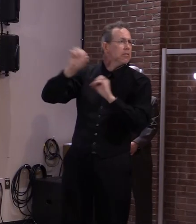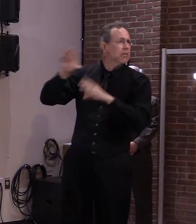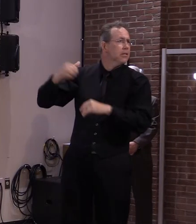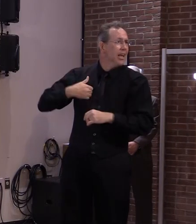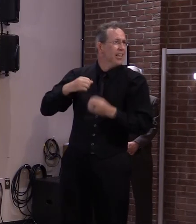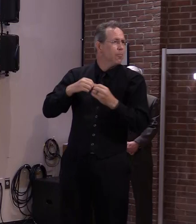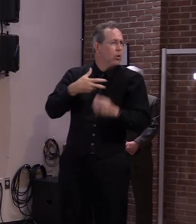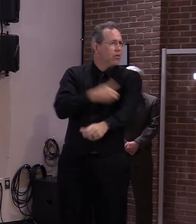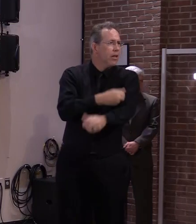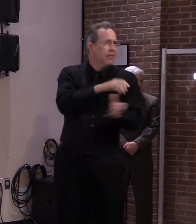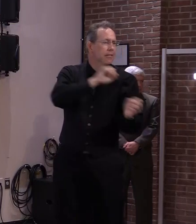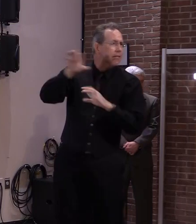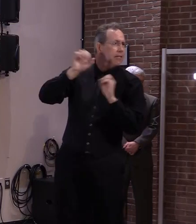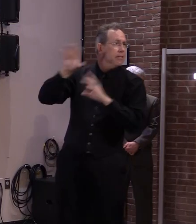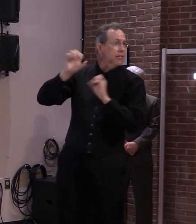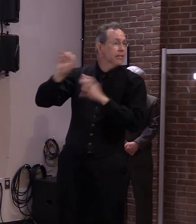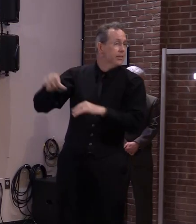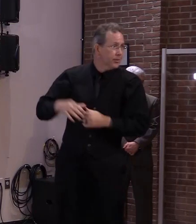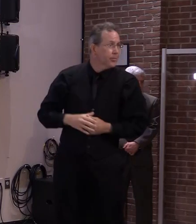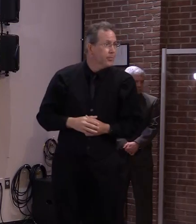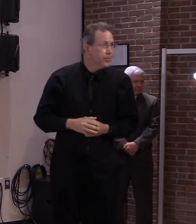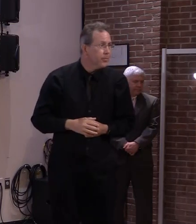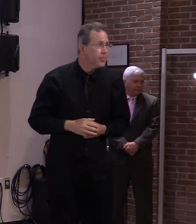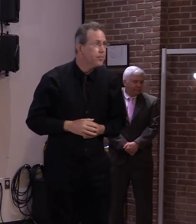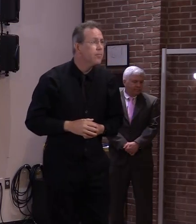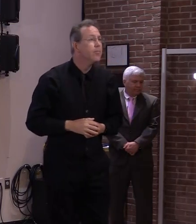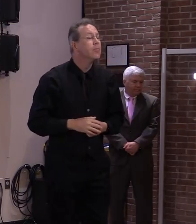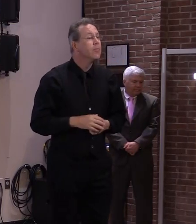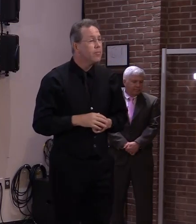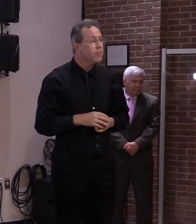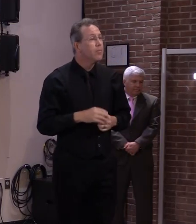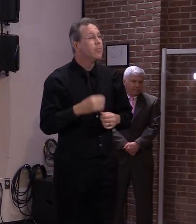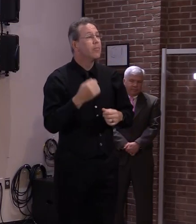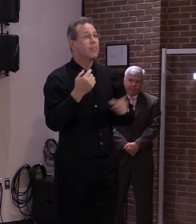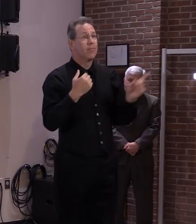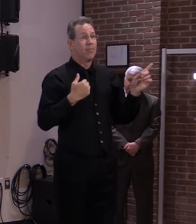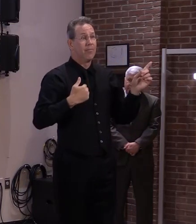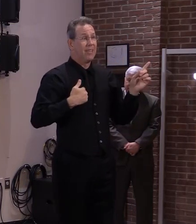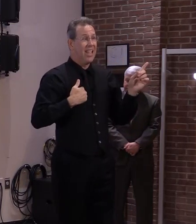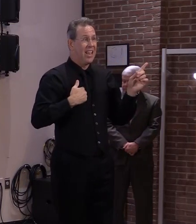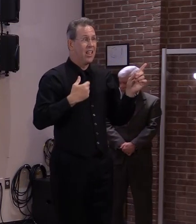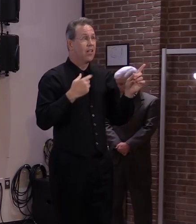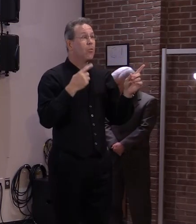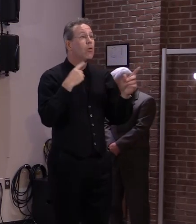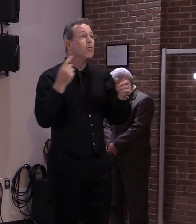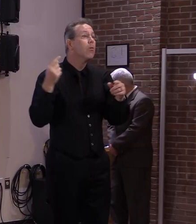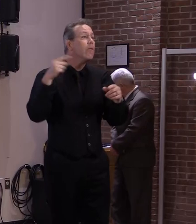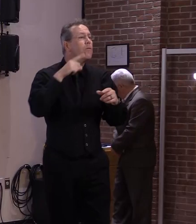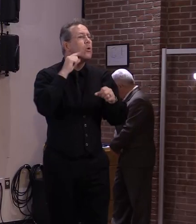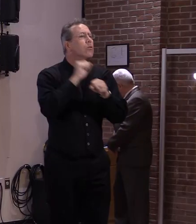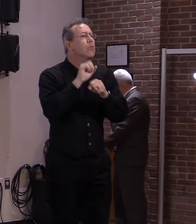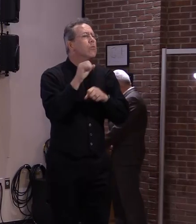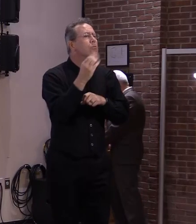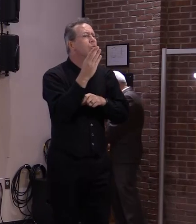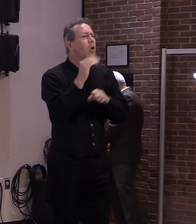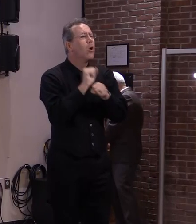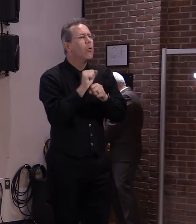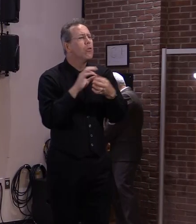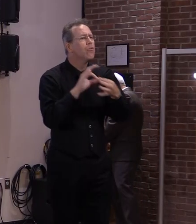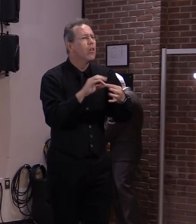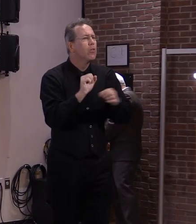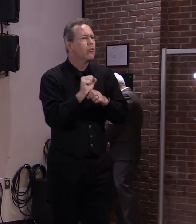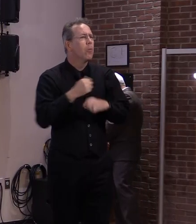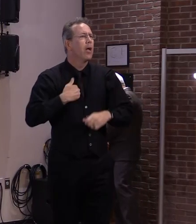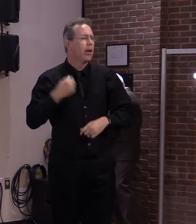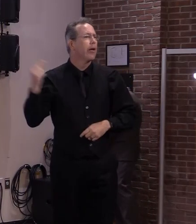any Canadians come across the border for work related issues. We believe we can vaccinate them.